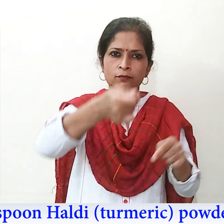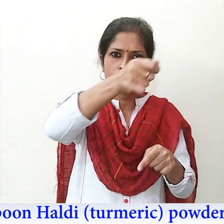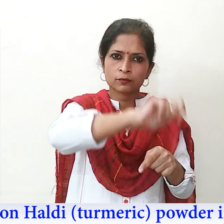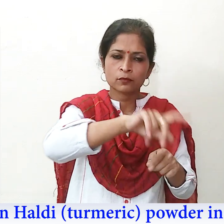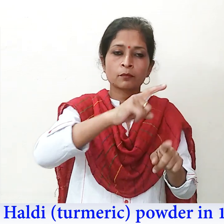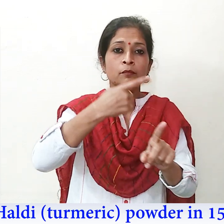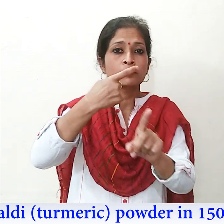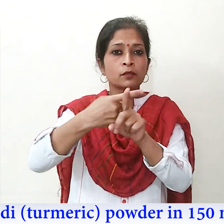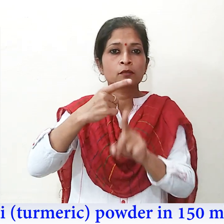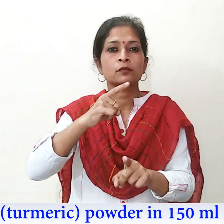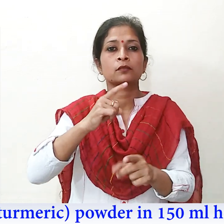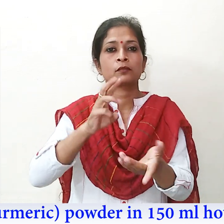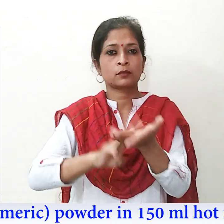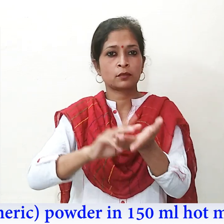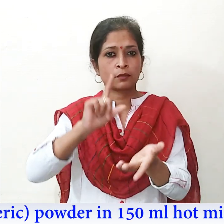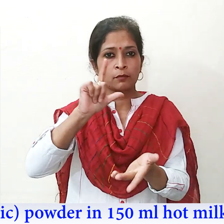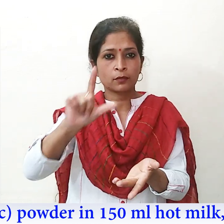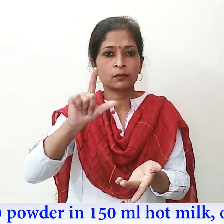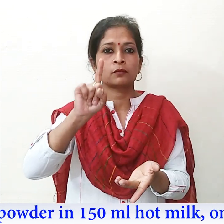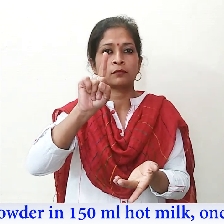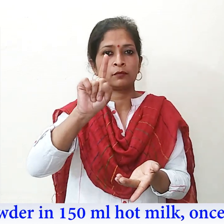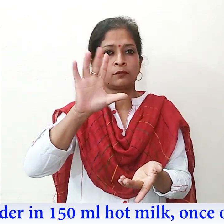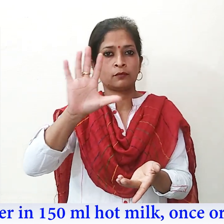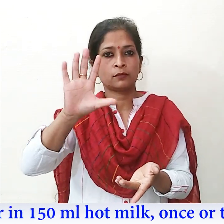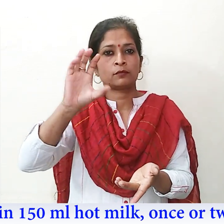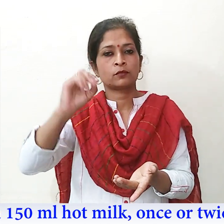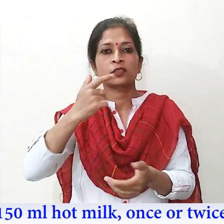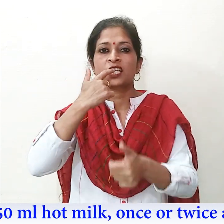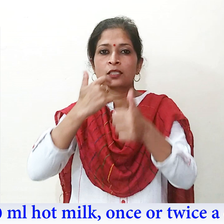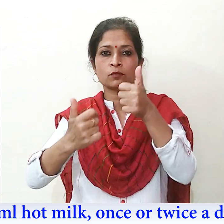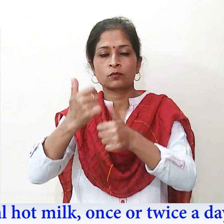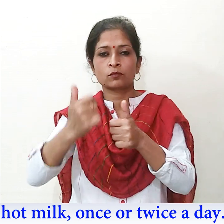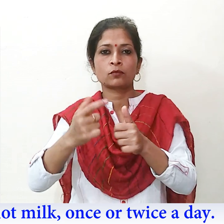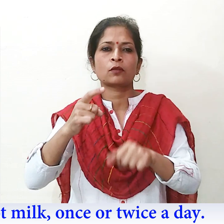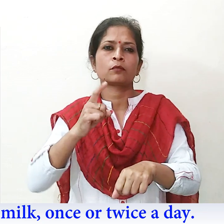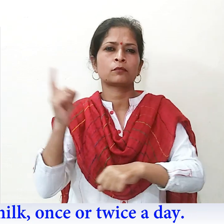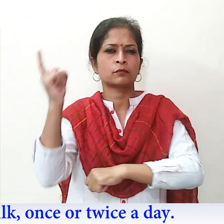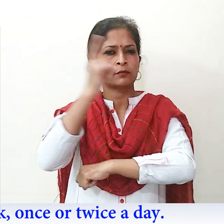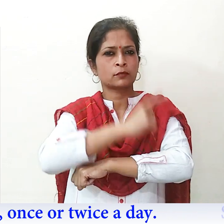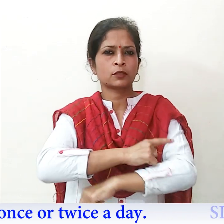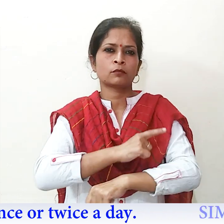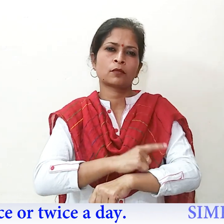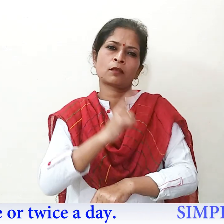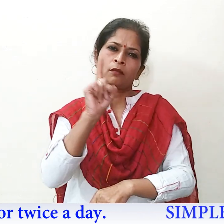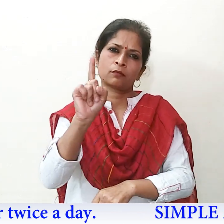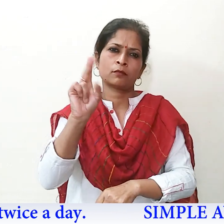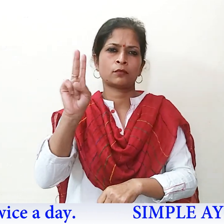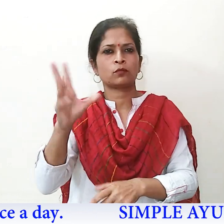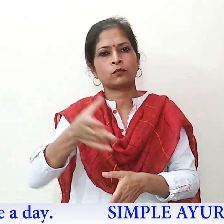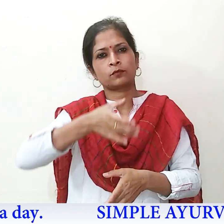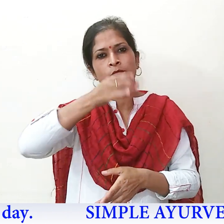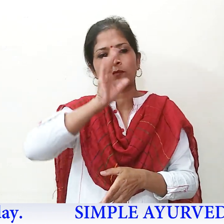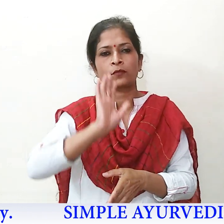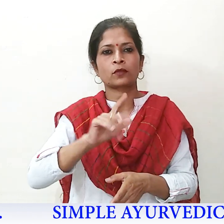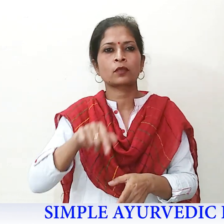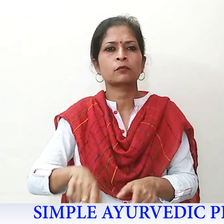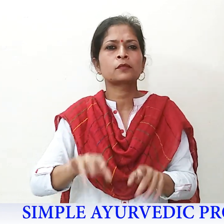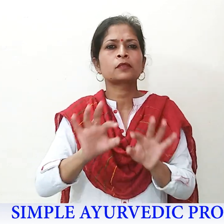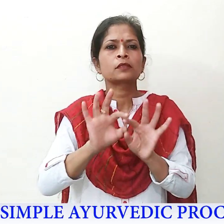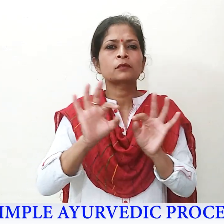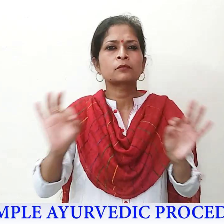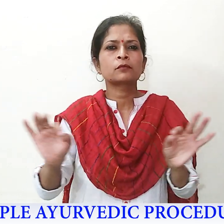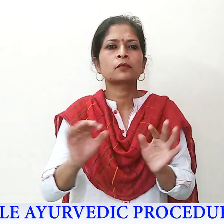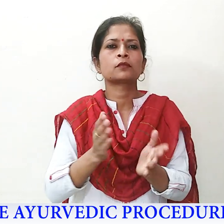powder in 150ml hot milk once or twice a day. Simple Ayurvedic